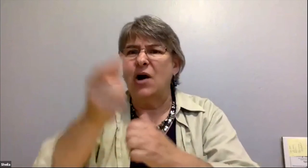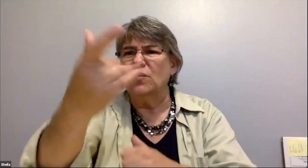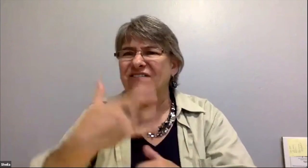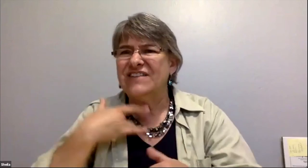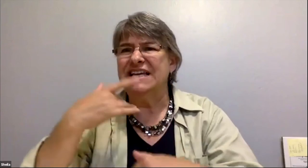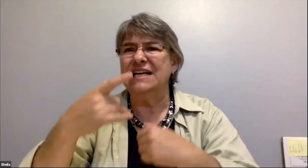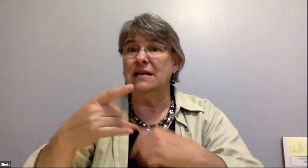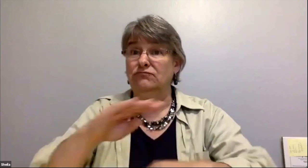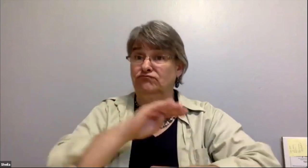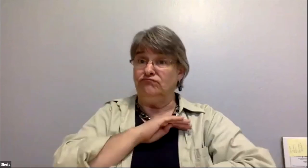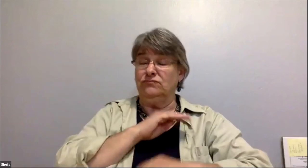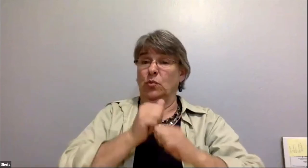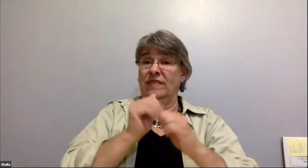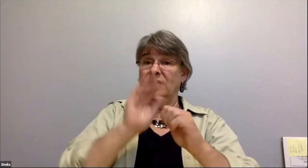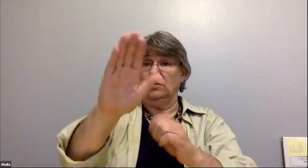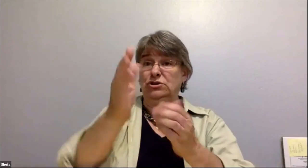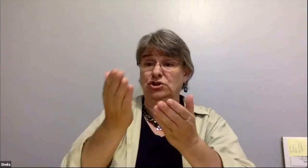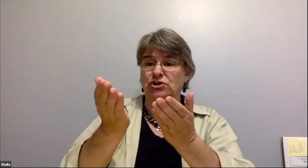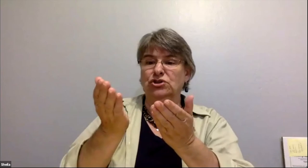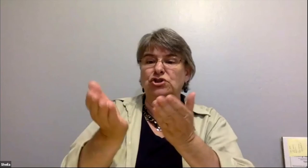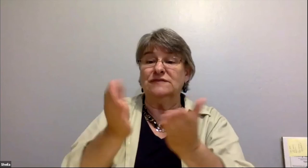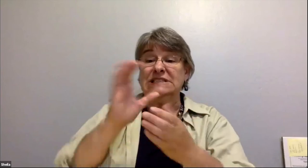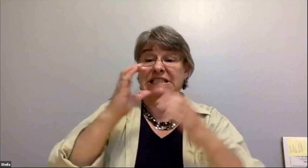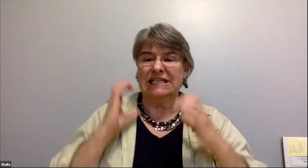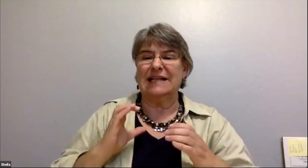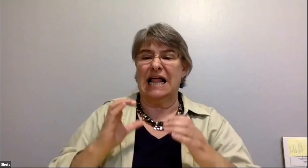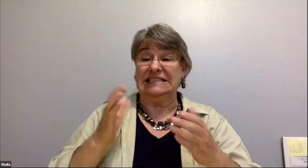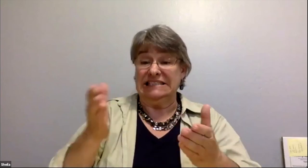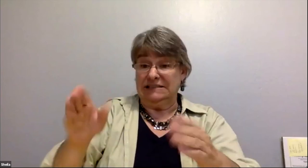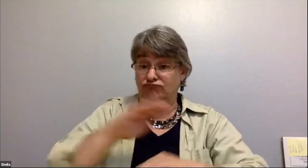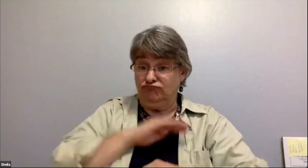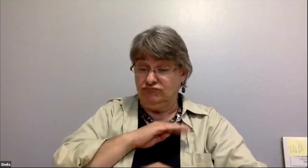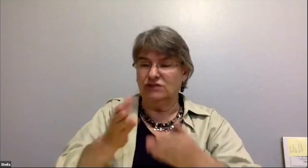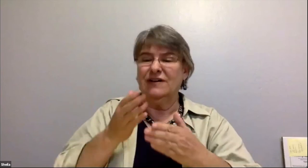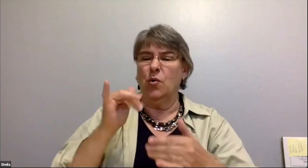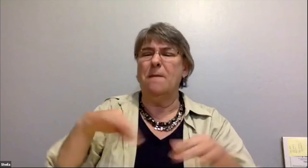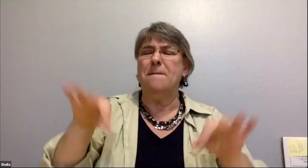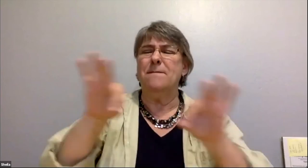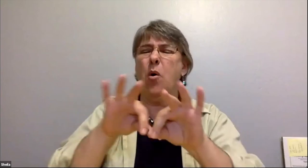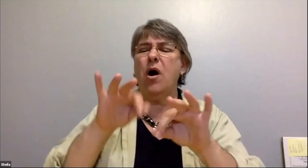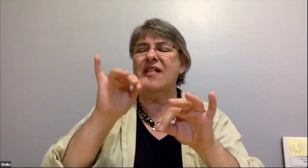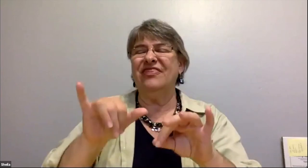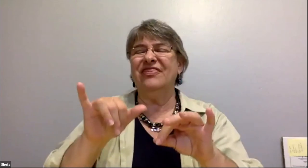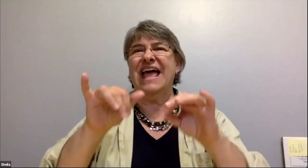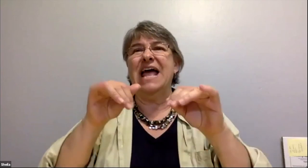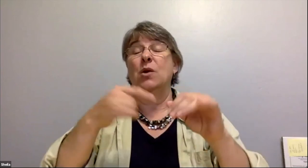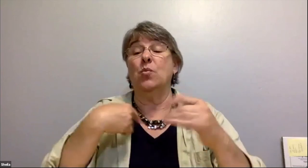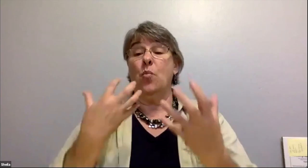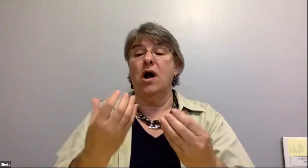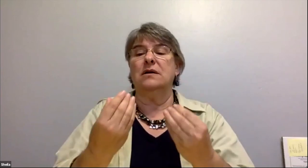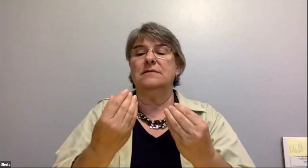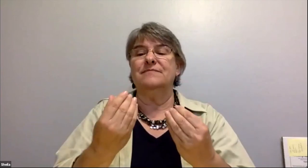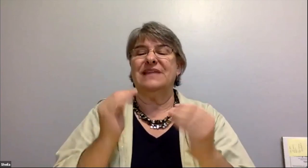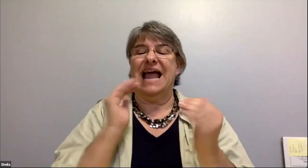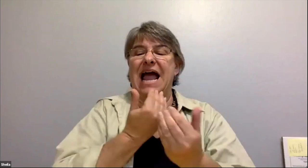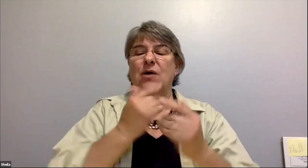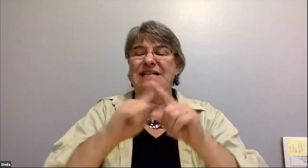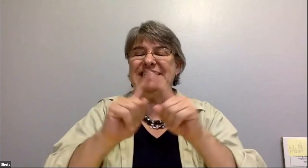system is providing you know and that's very important so at the end of each well looking at each system